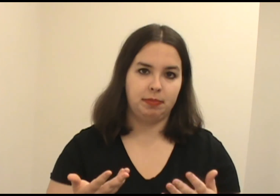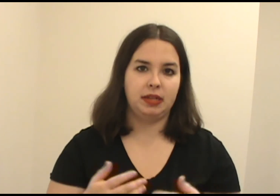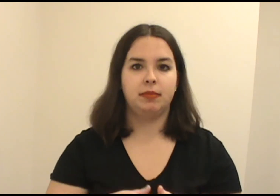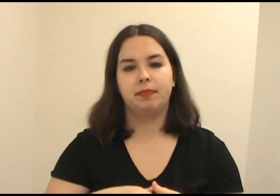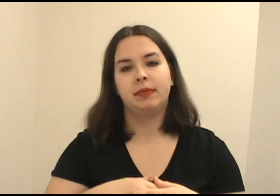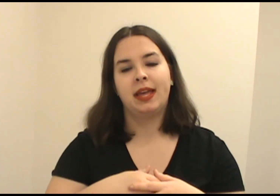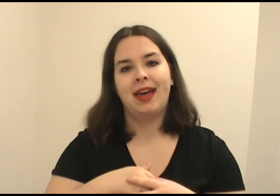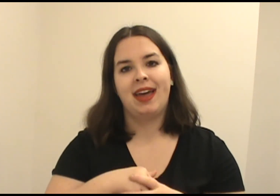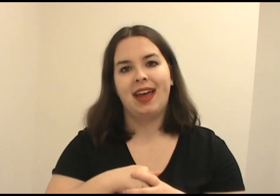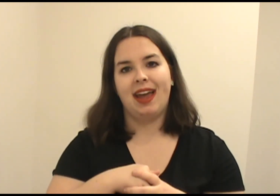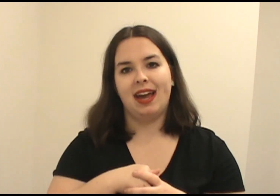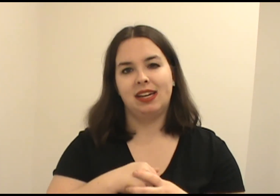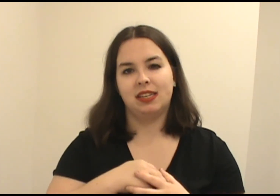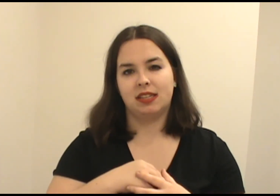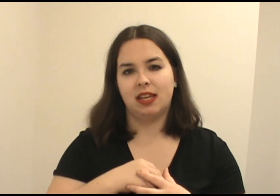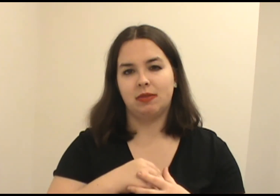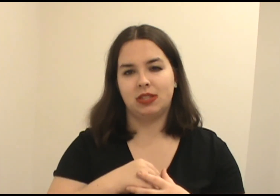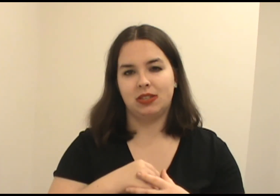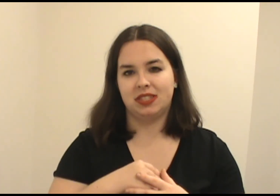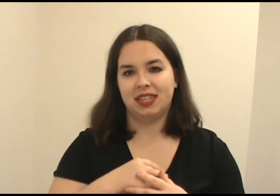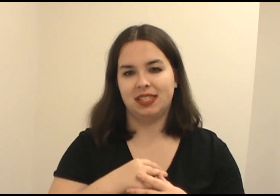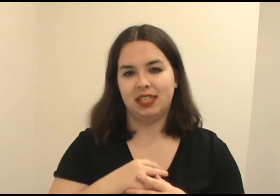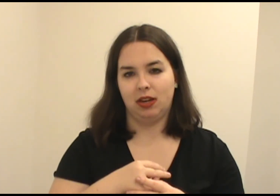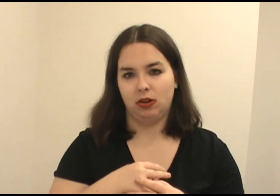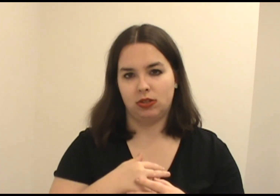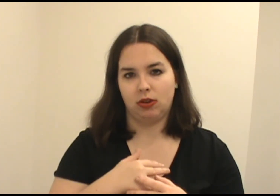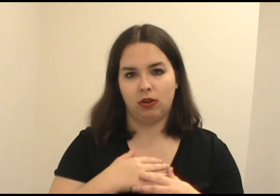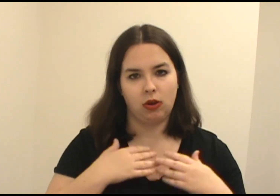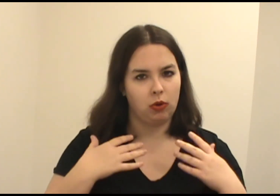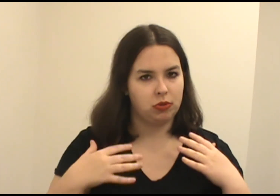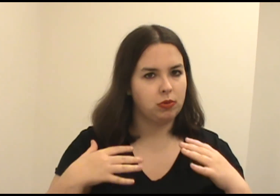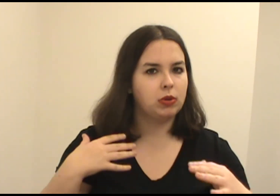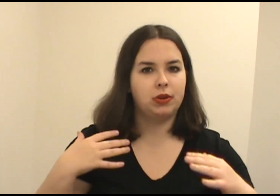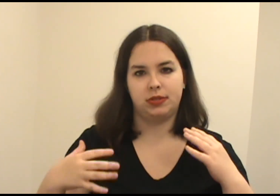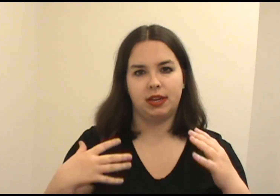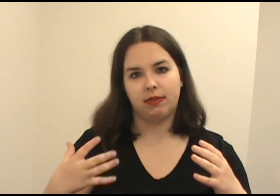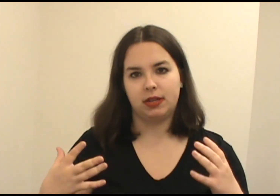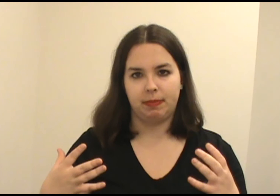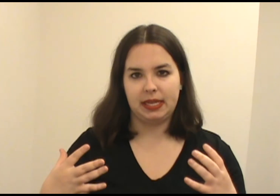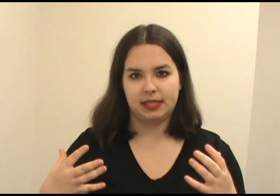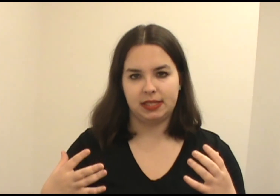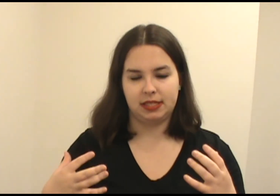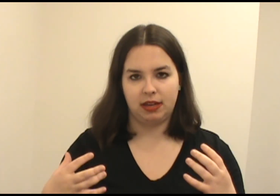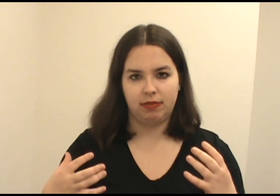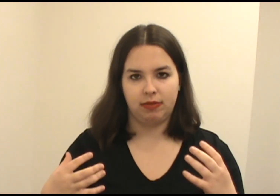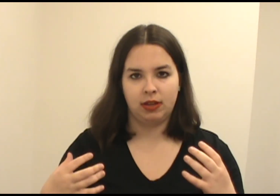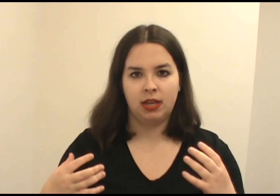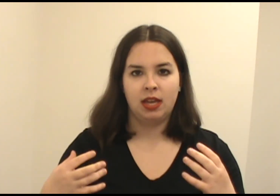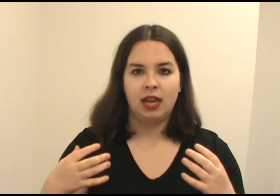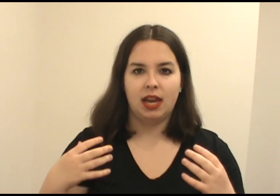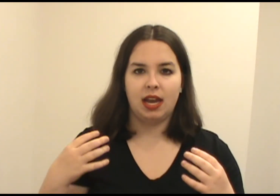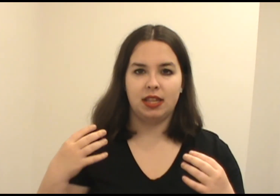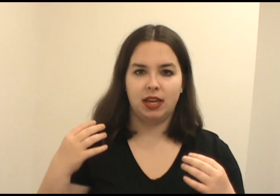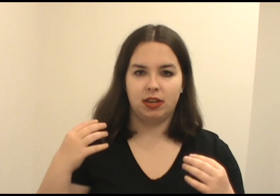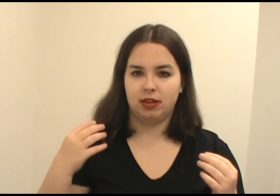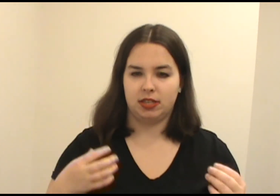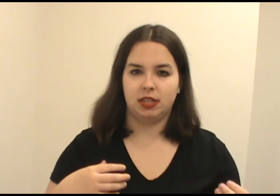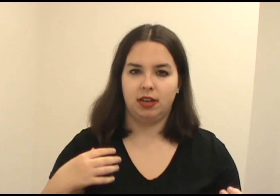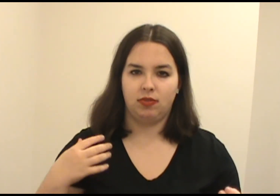button. And that was interesting to see her sort of go through those different debates and stuff. And the introduction of